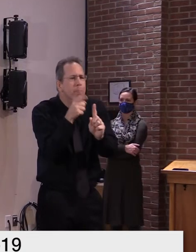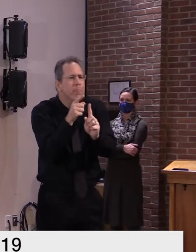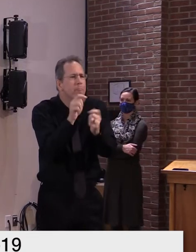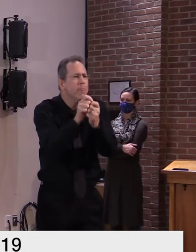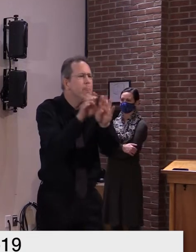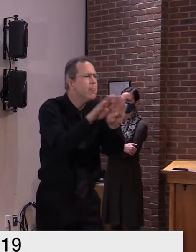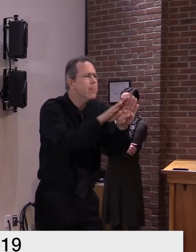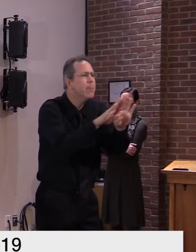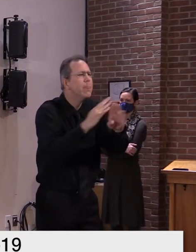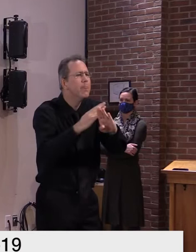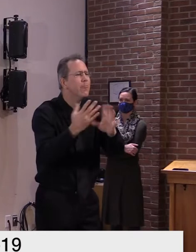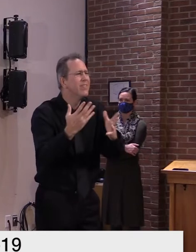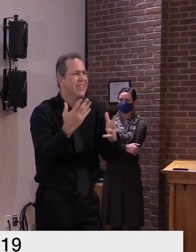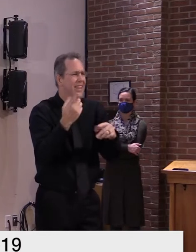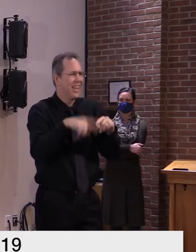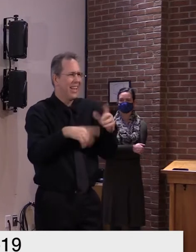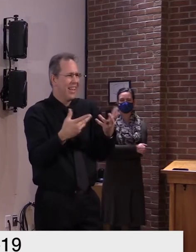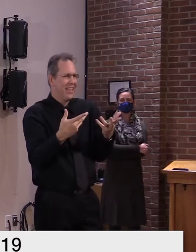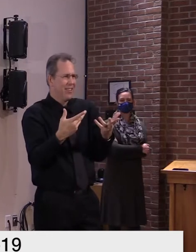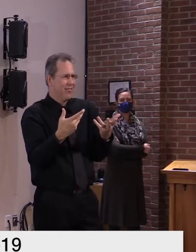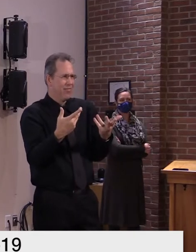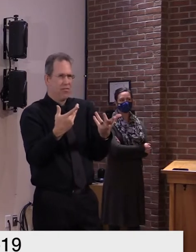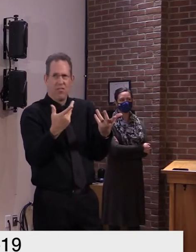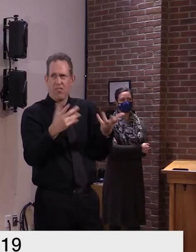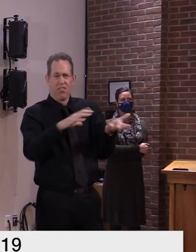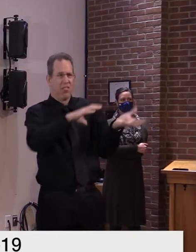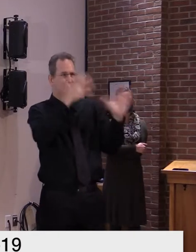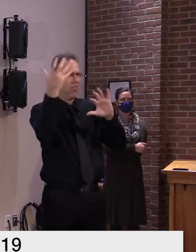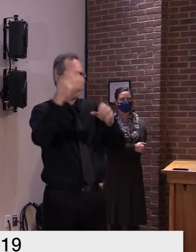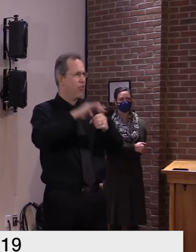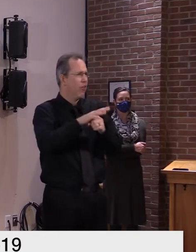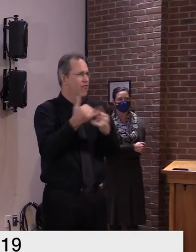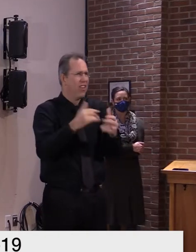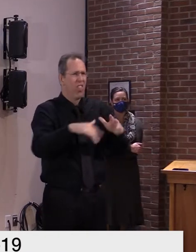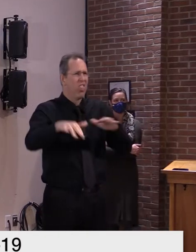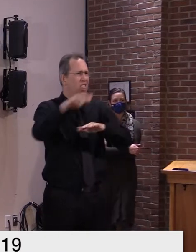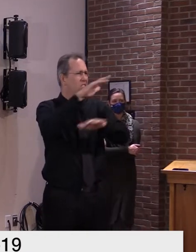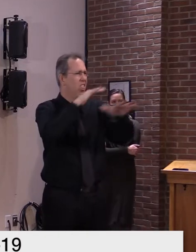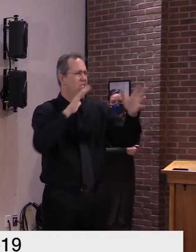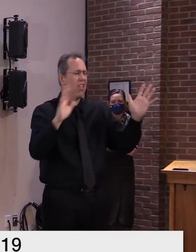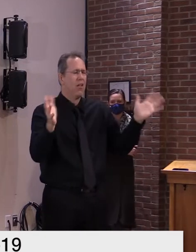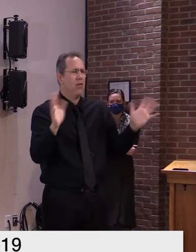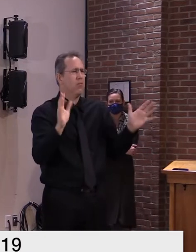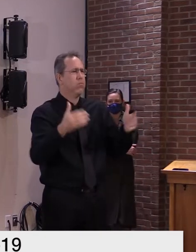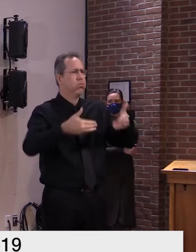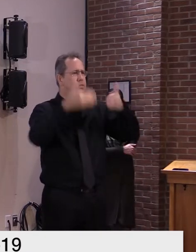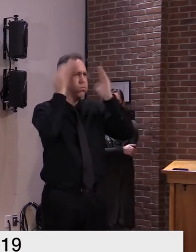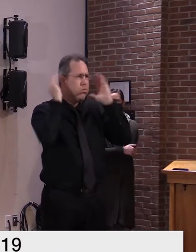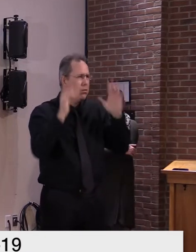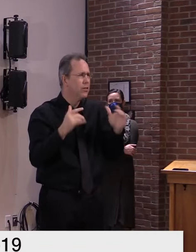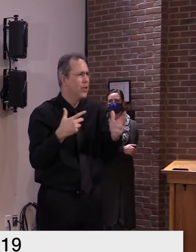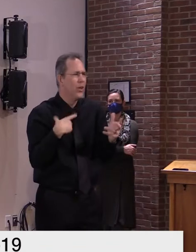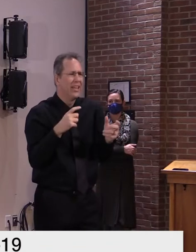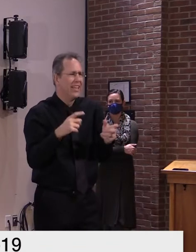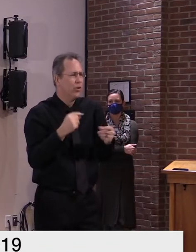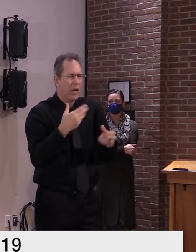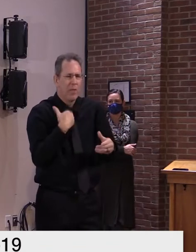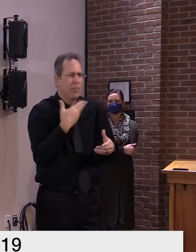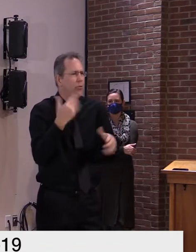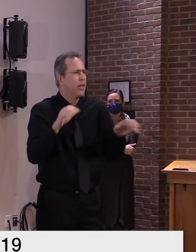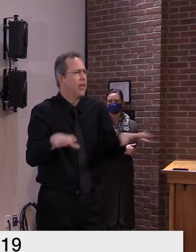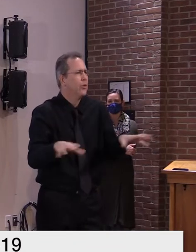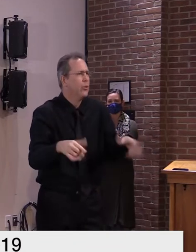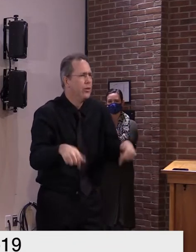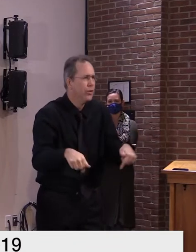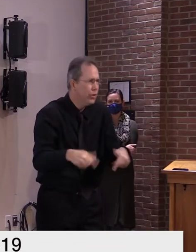the middle of a a crisis a pandemic each and every day so we have to again do what we think is best to accommodate that